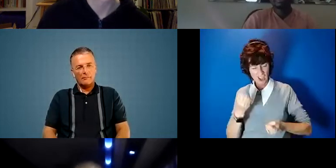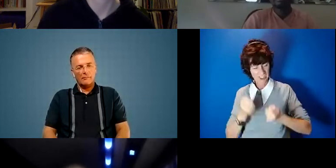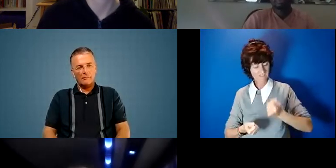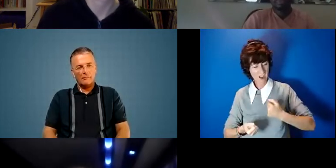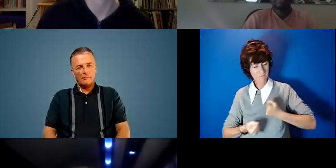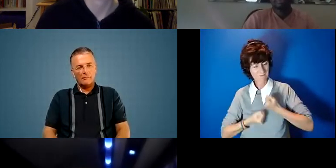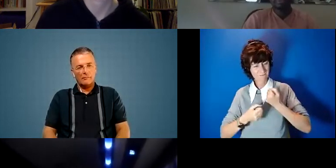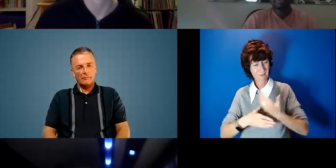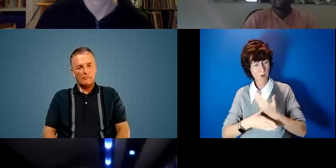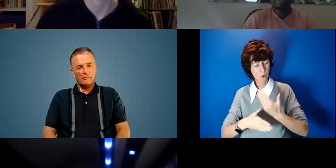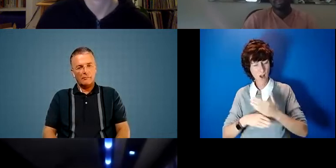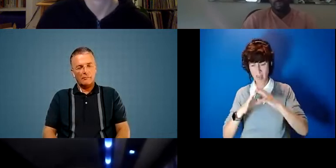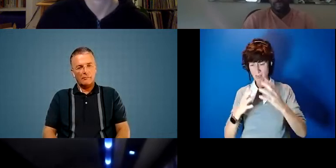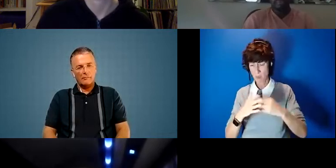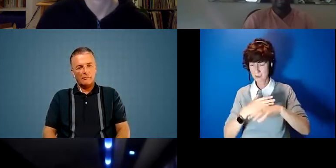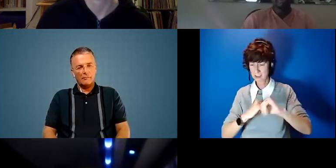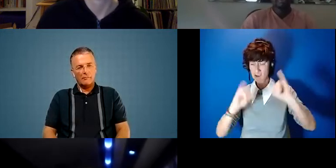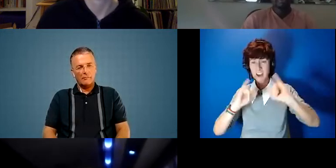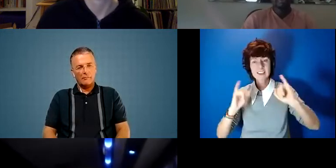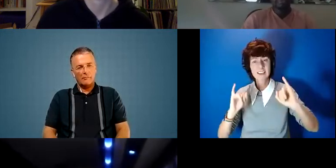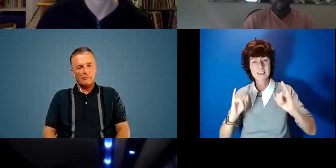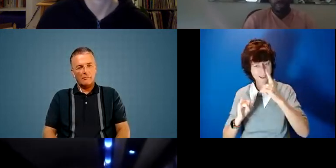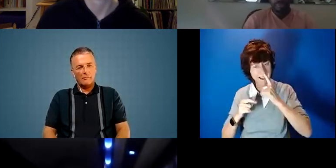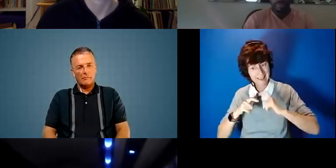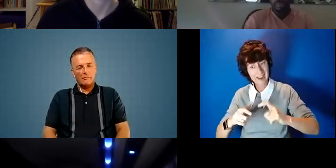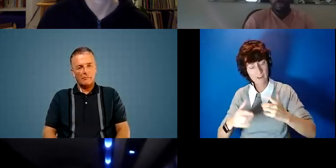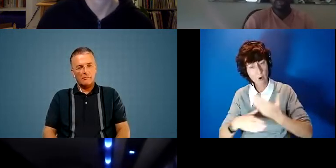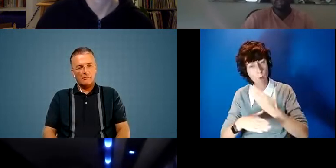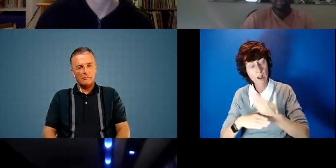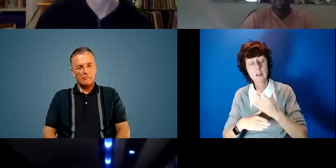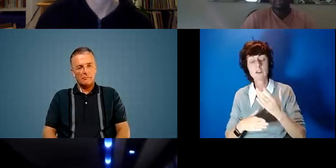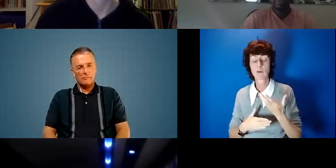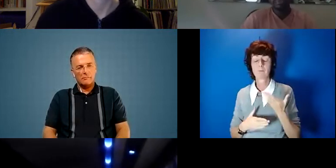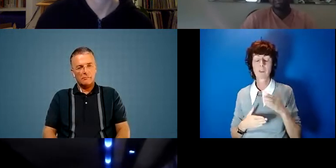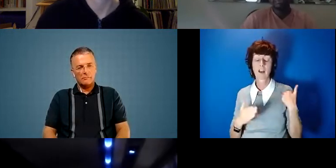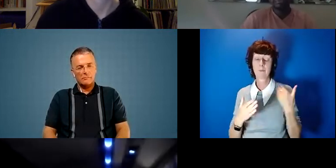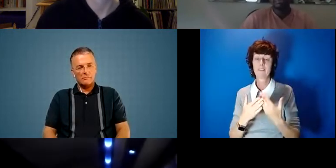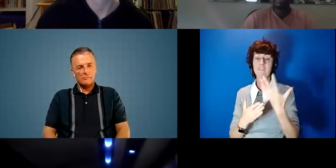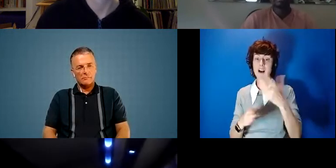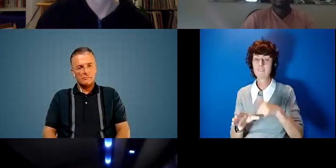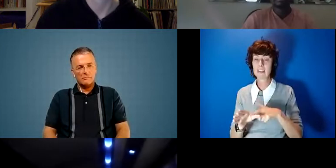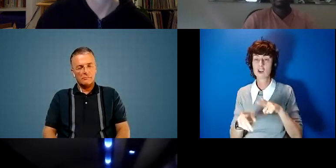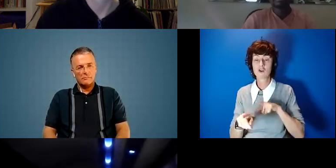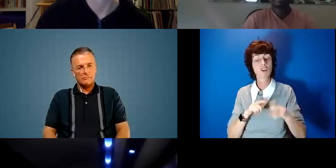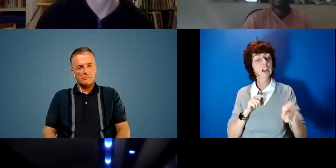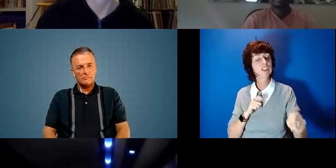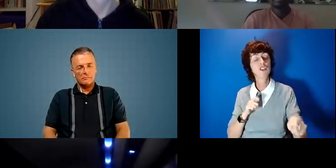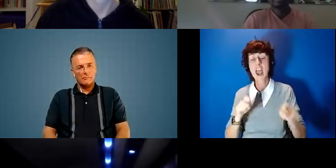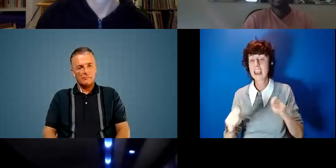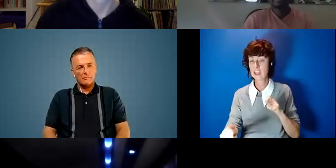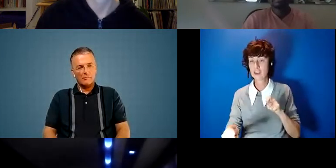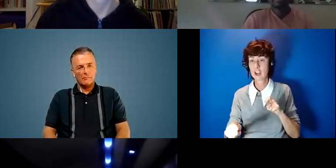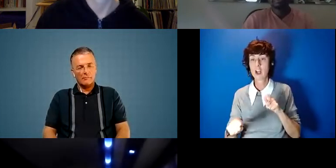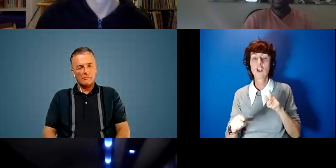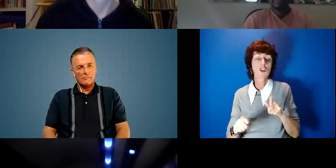when the world's in such a crisis so the last few years i've been really making a change from doing some sort of like some more corporate work